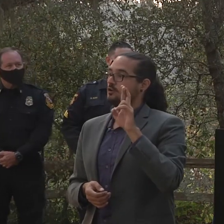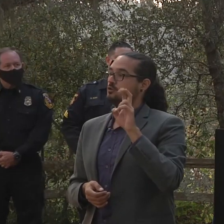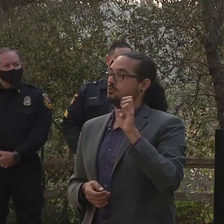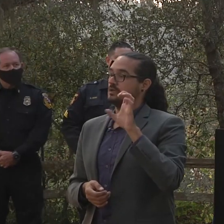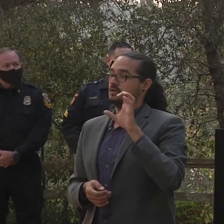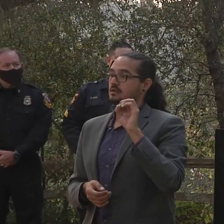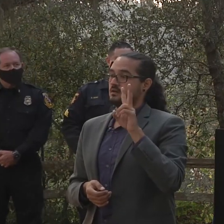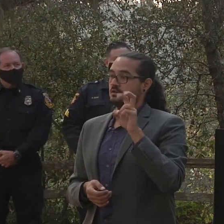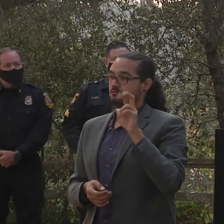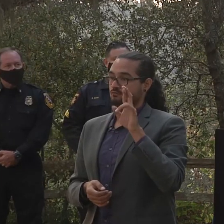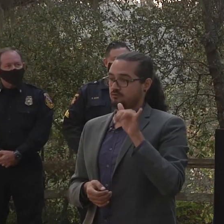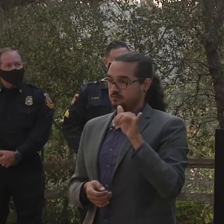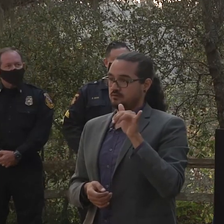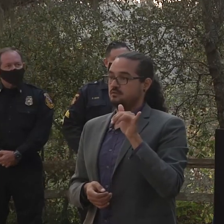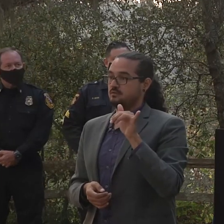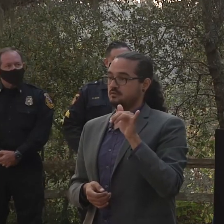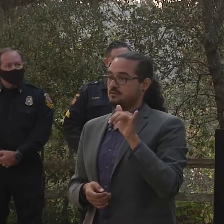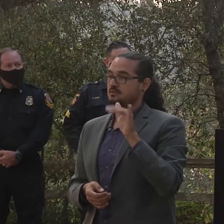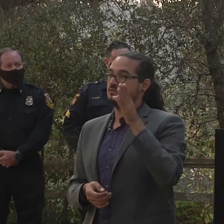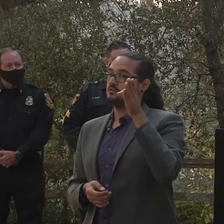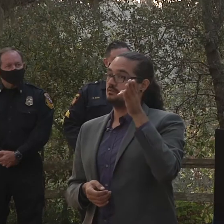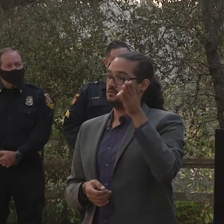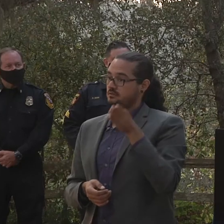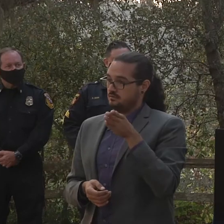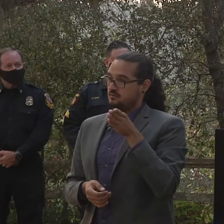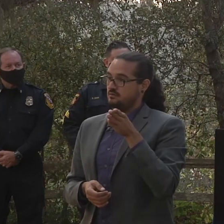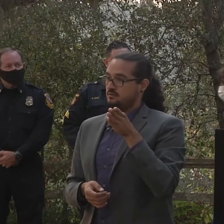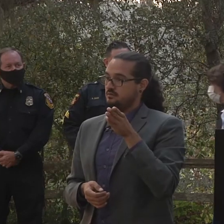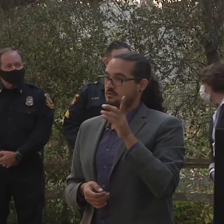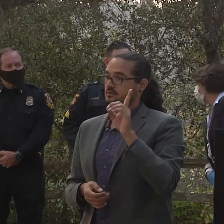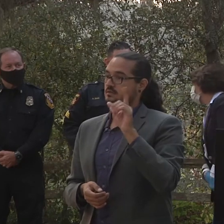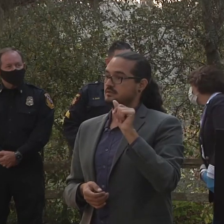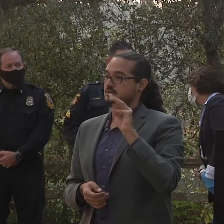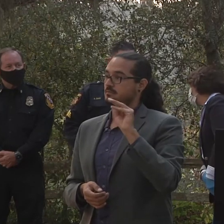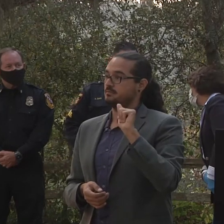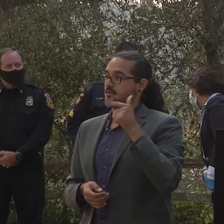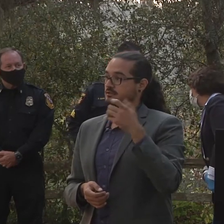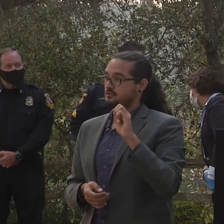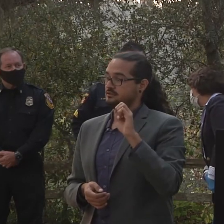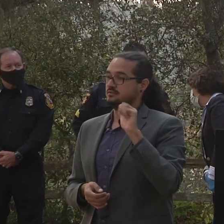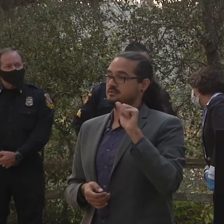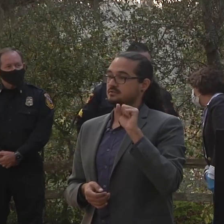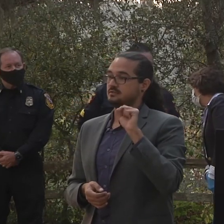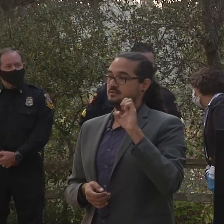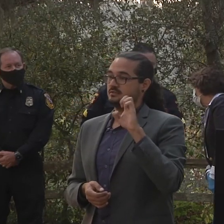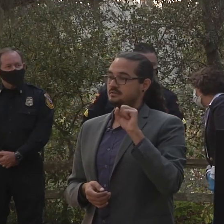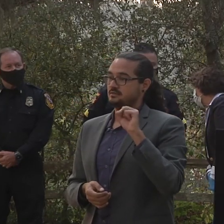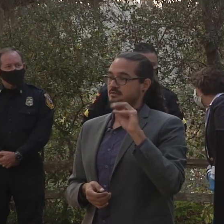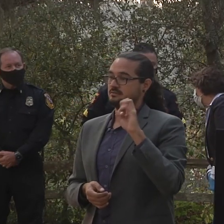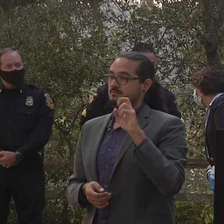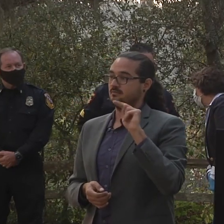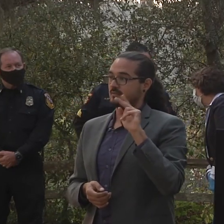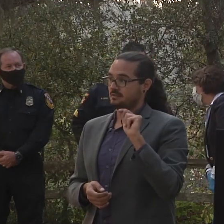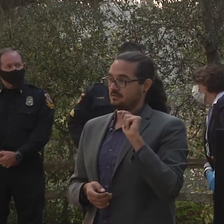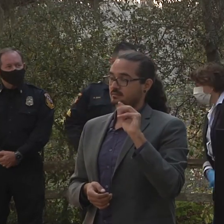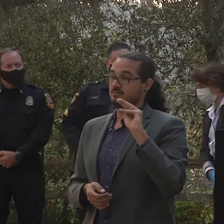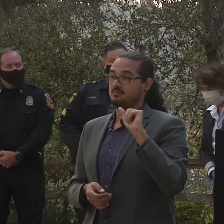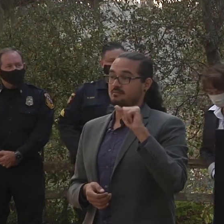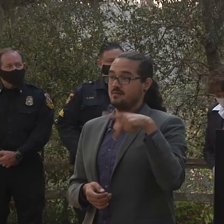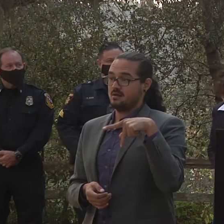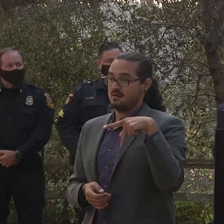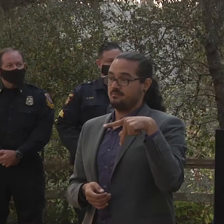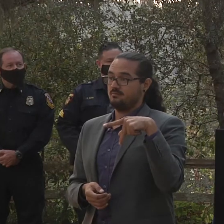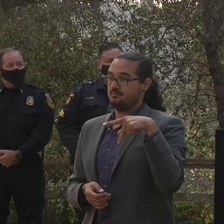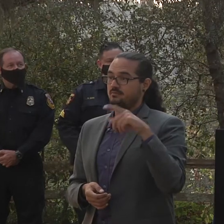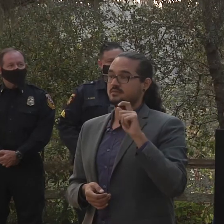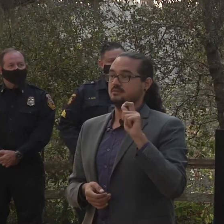assessment map and follow me on this. It's it's A.S. P. X is an X ray. So